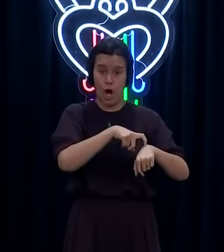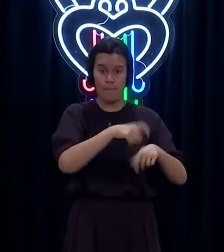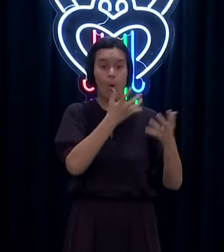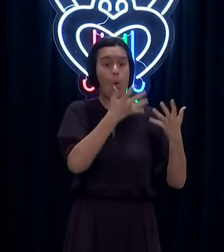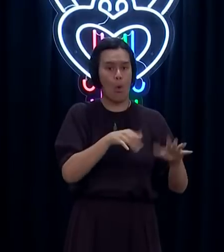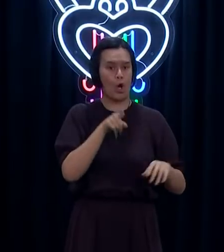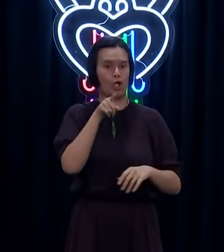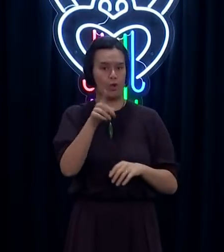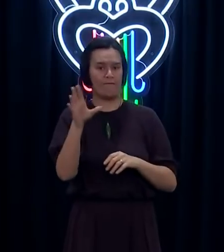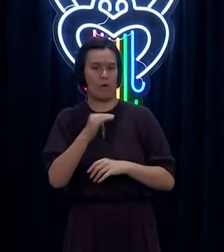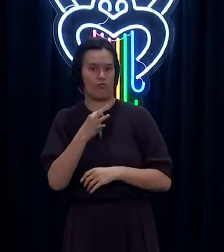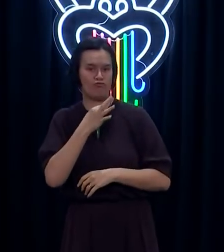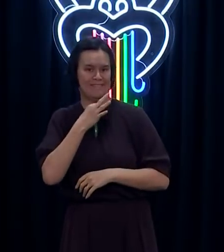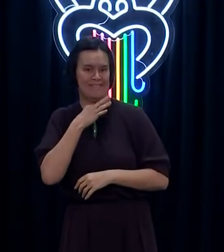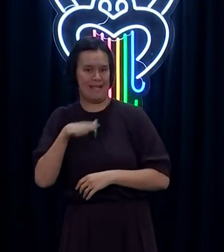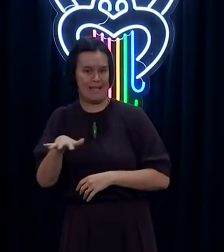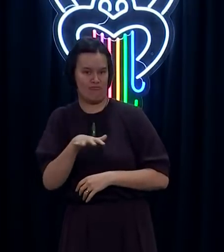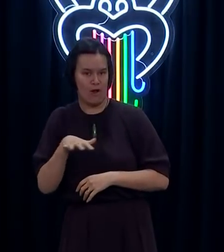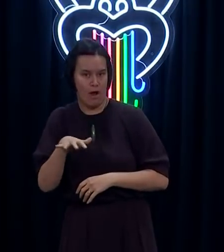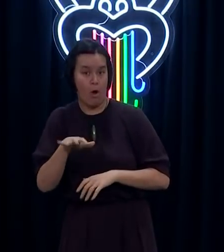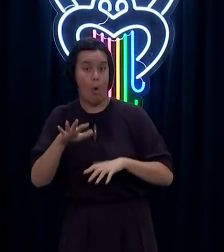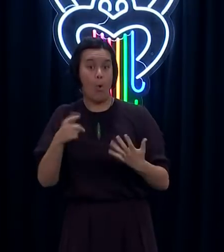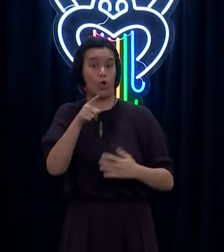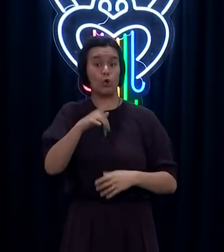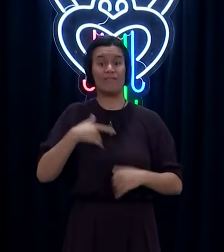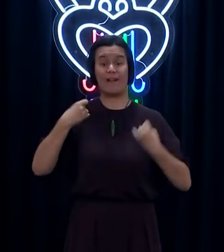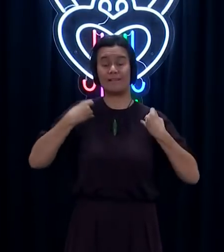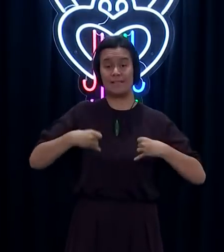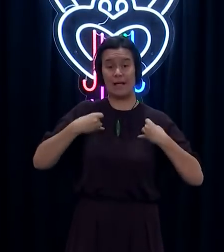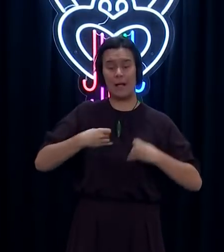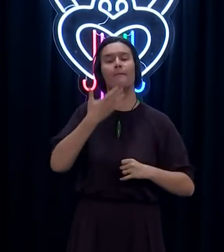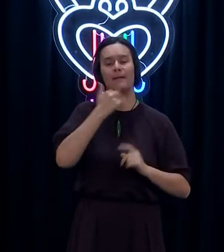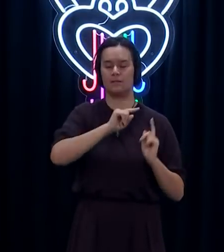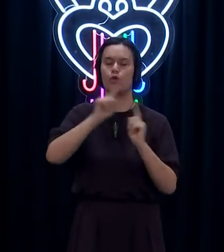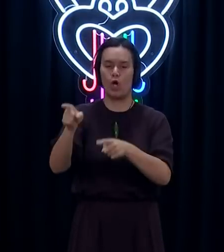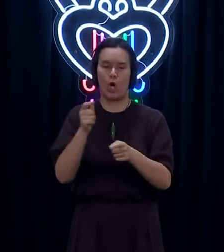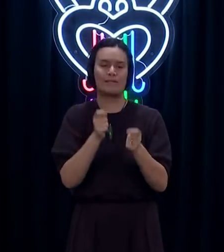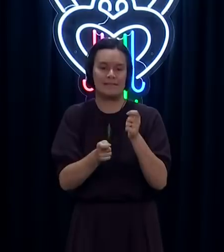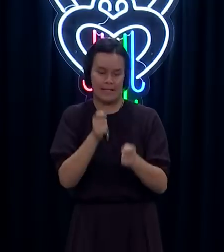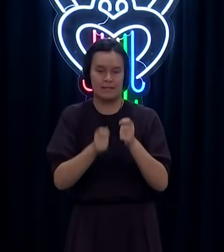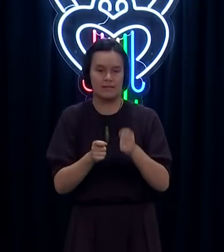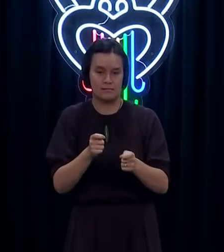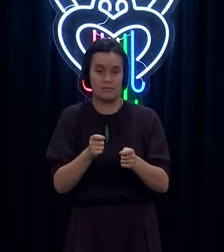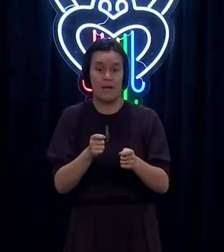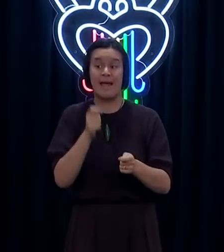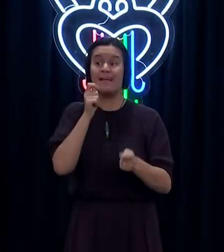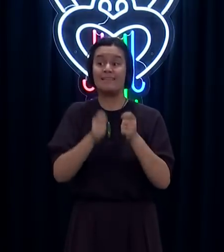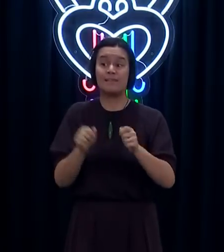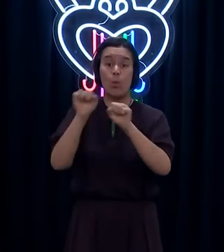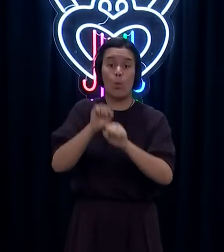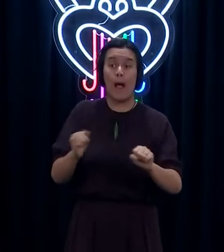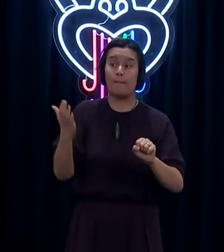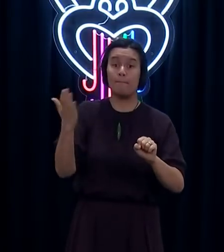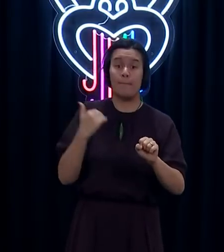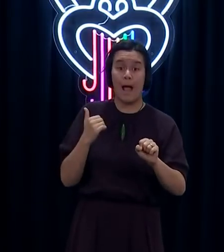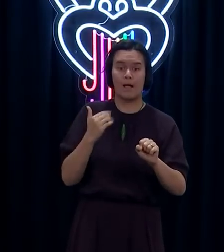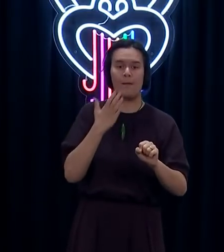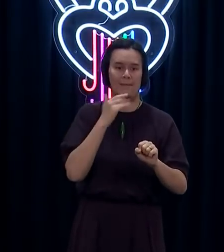of COVID-19, even very mild ones, please get a test, please isolate at home until you get your results.